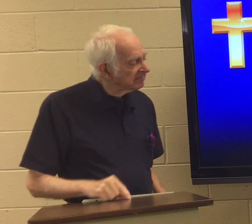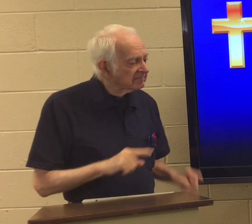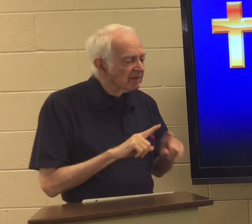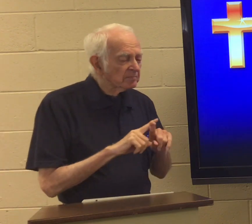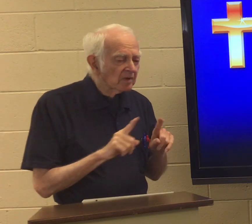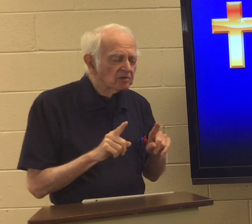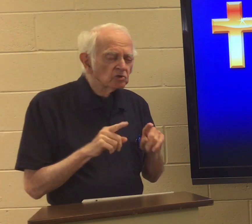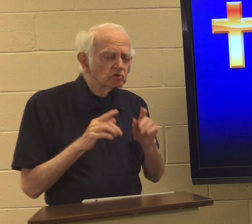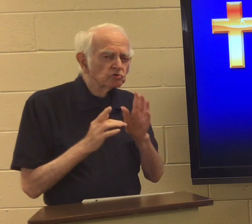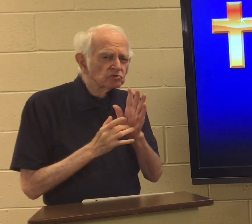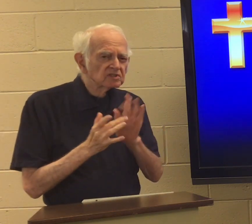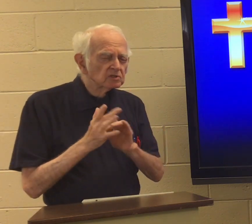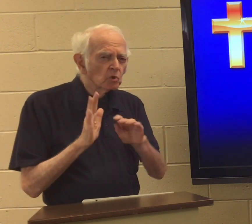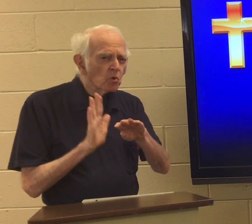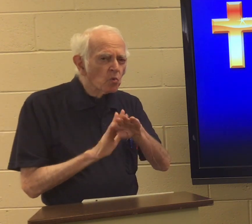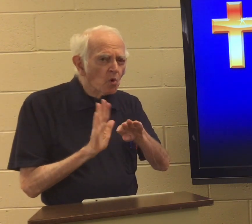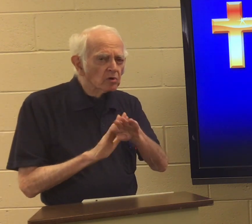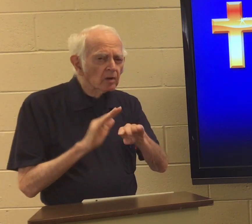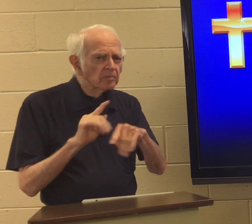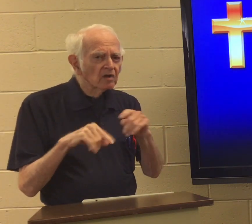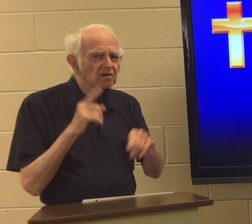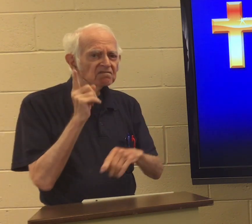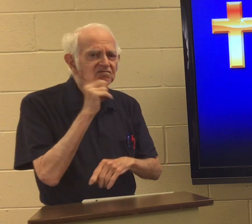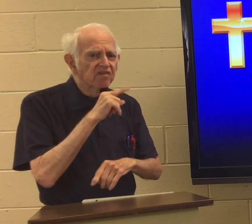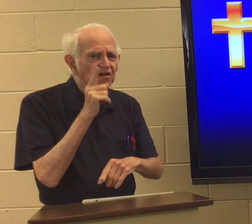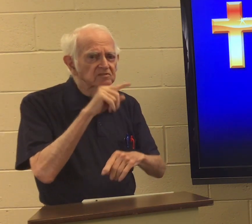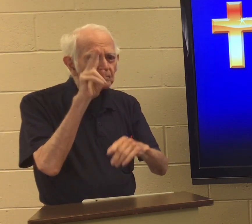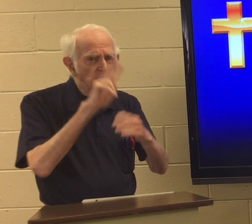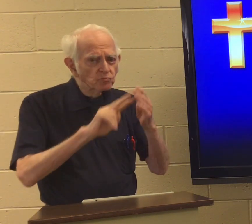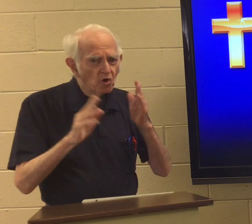But Jesus warned about false prophets.